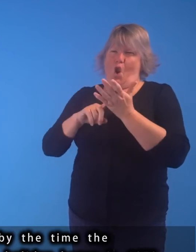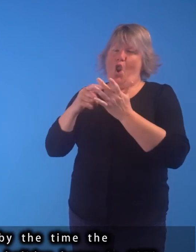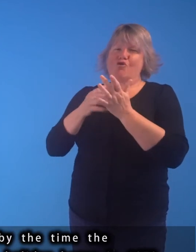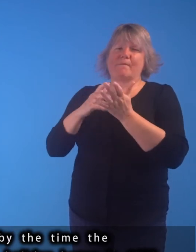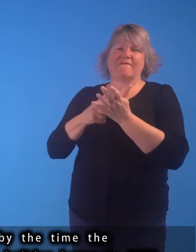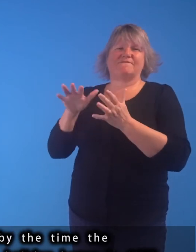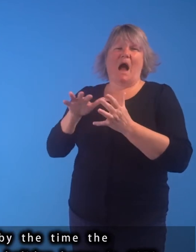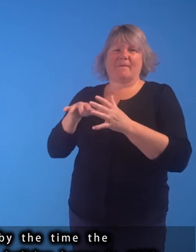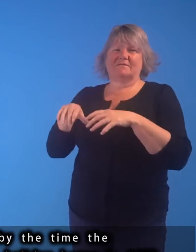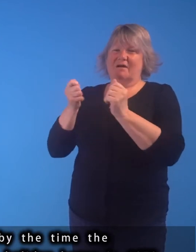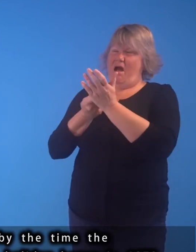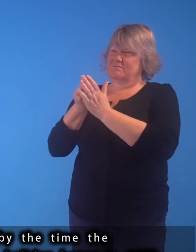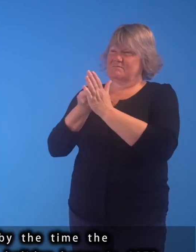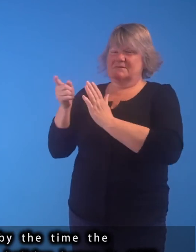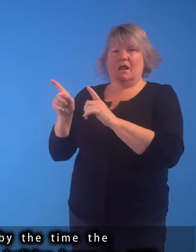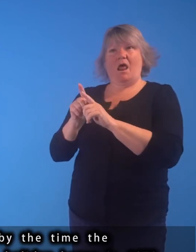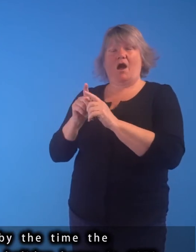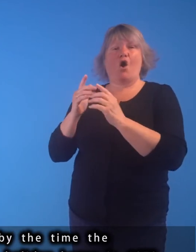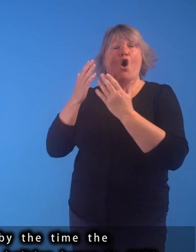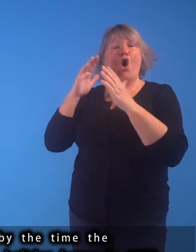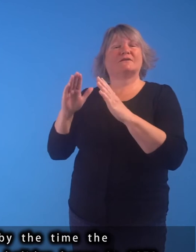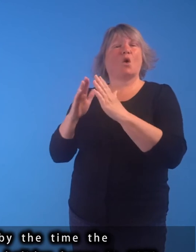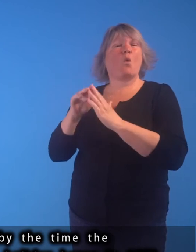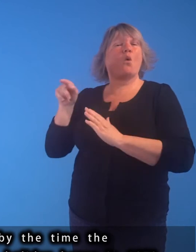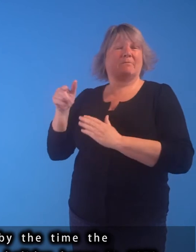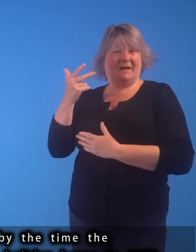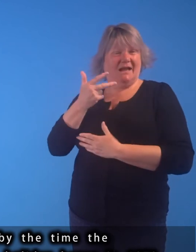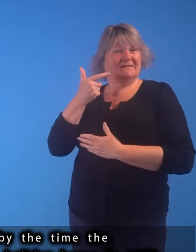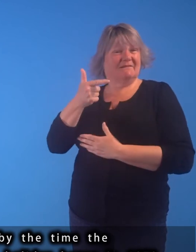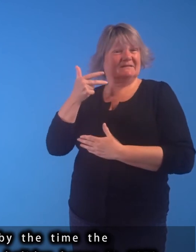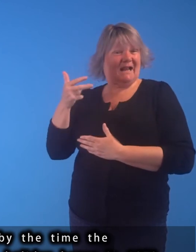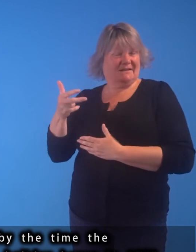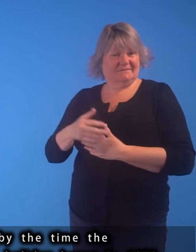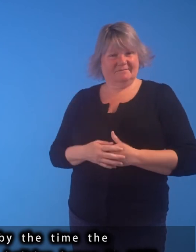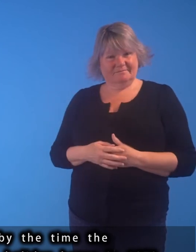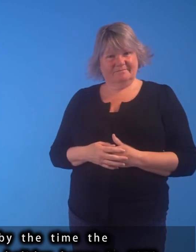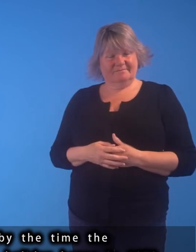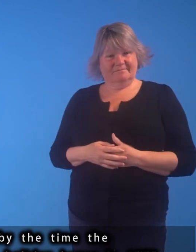fallen into disrepair by the time the Lorimer family began leasing it as a holiday house in 1878.